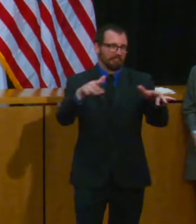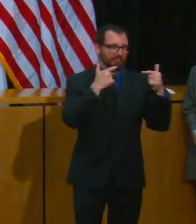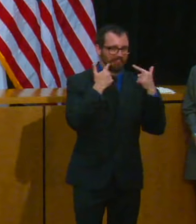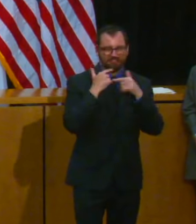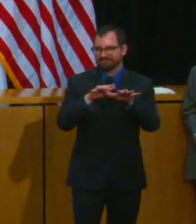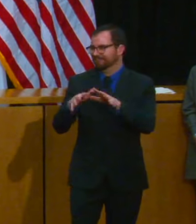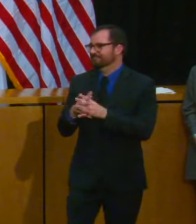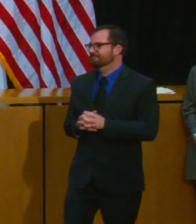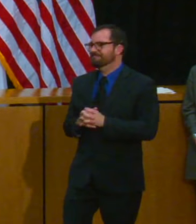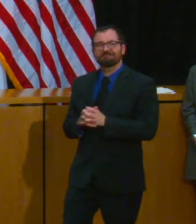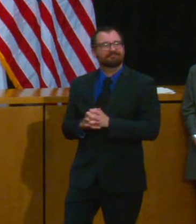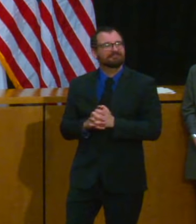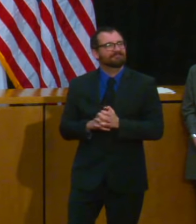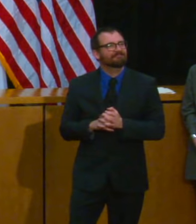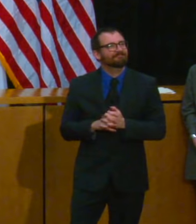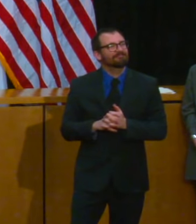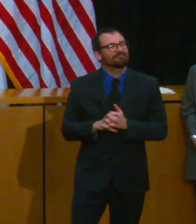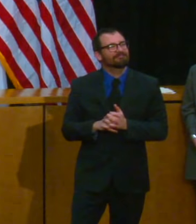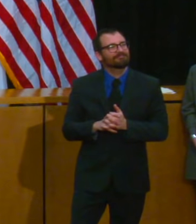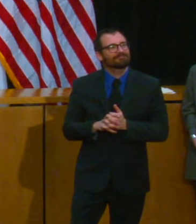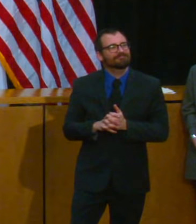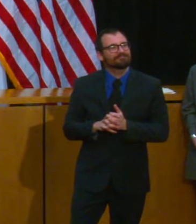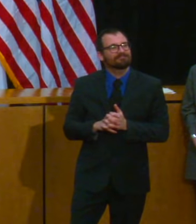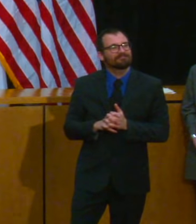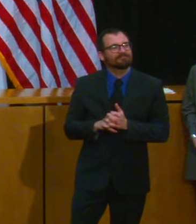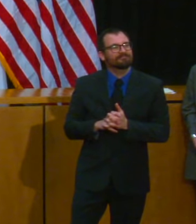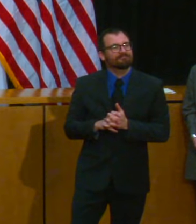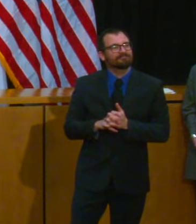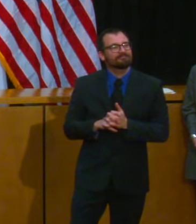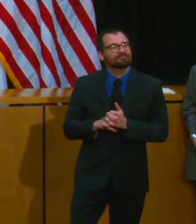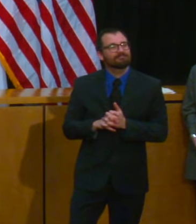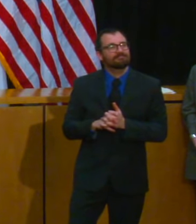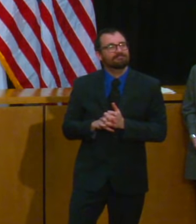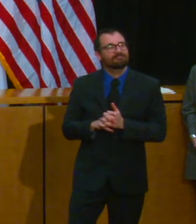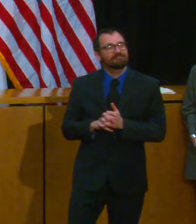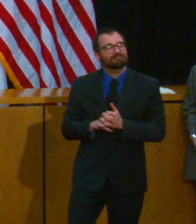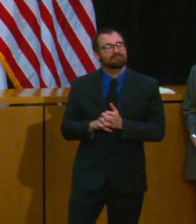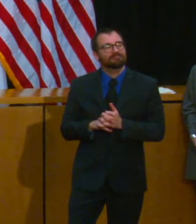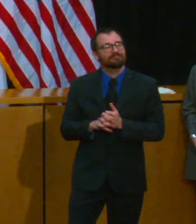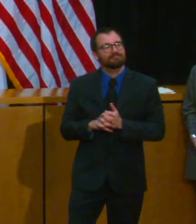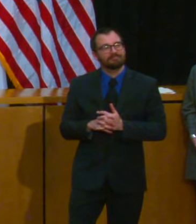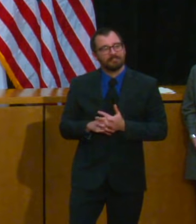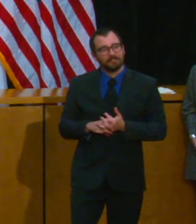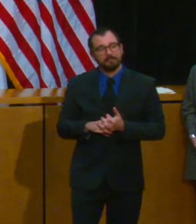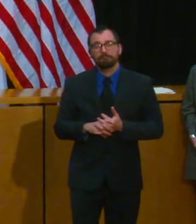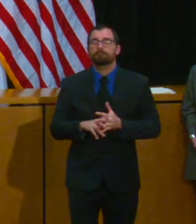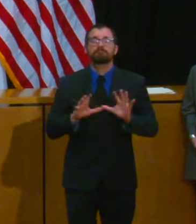well first of all as I said we talk pretty regularly to our colleagues across the region and